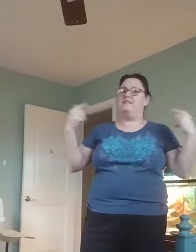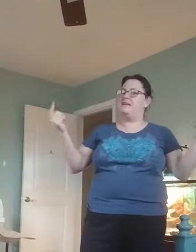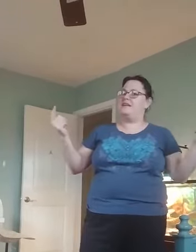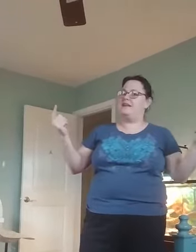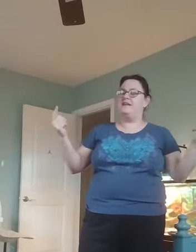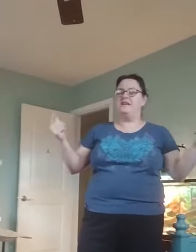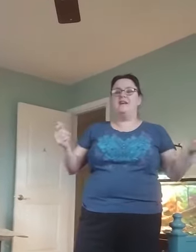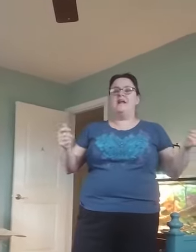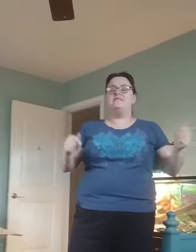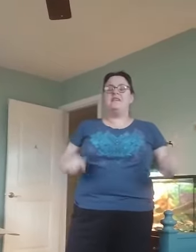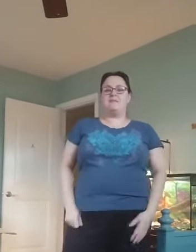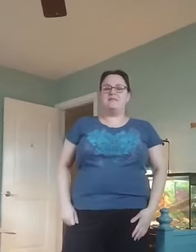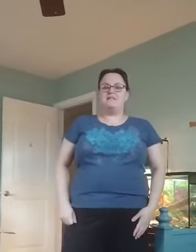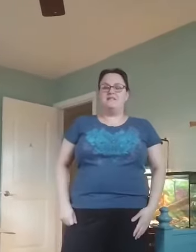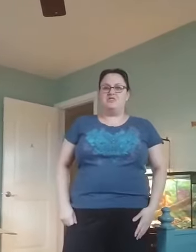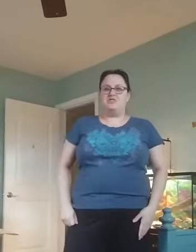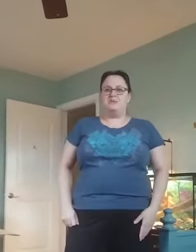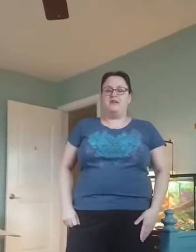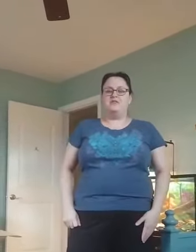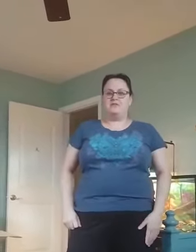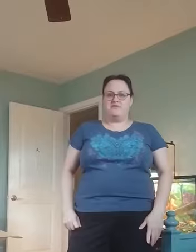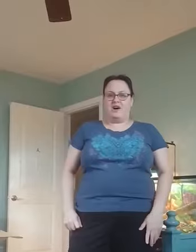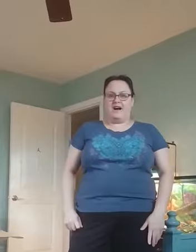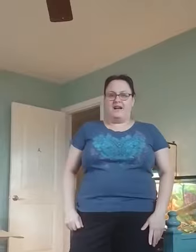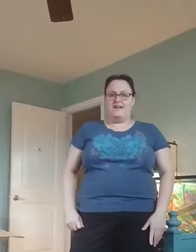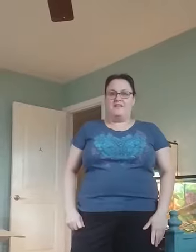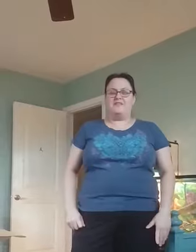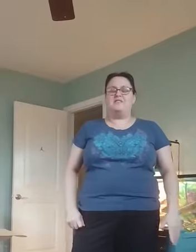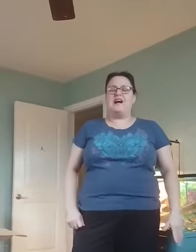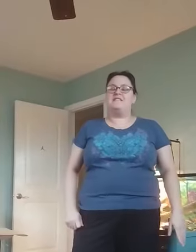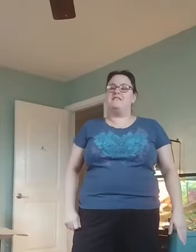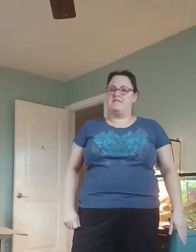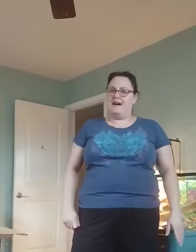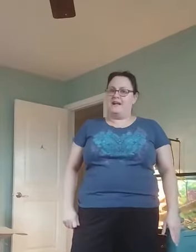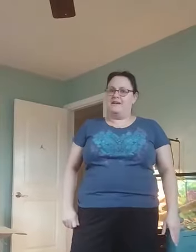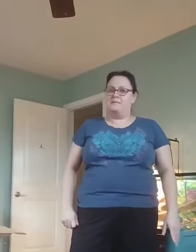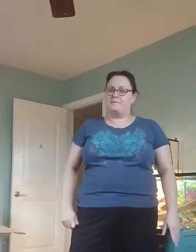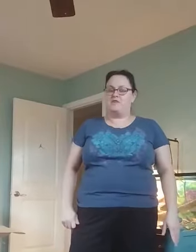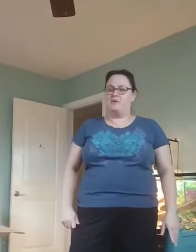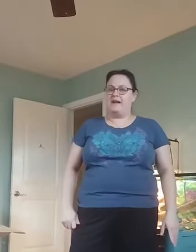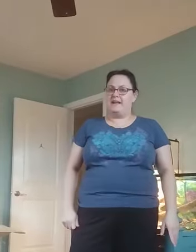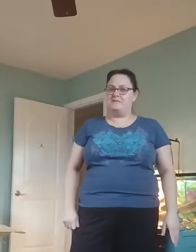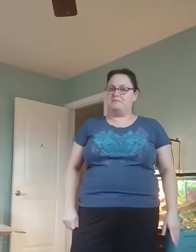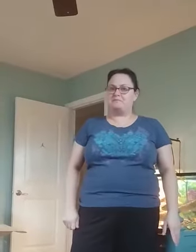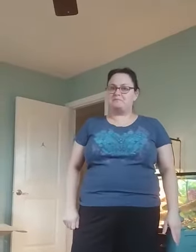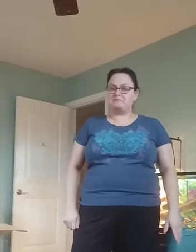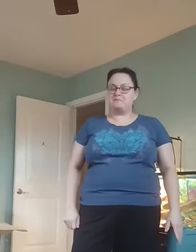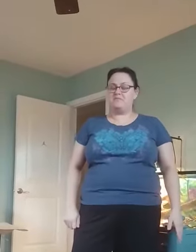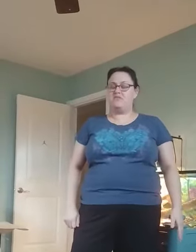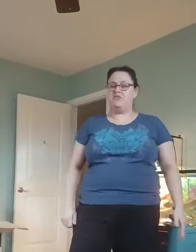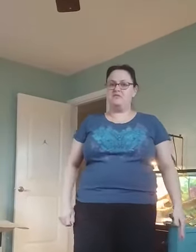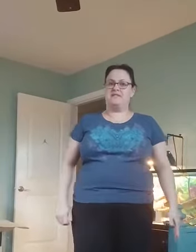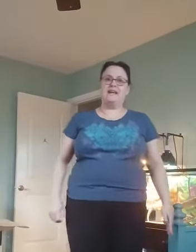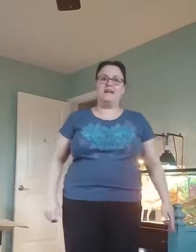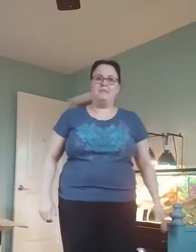me. Today I'm going to teach you a new song that's lots of fun. Are ready? So stand up